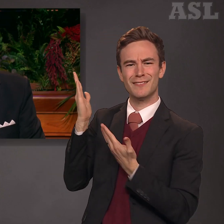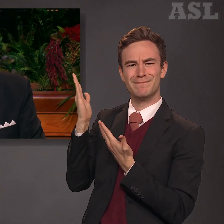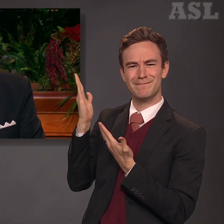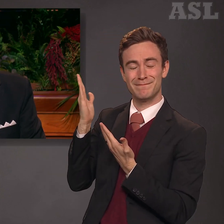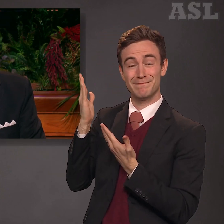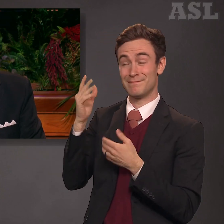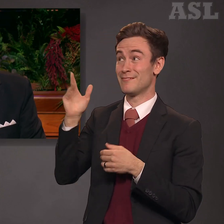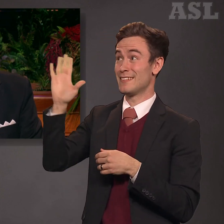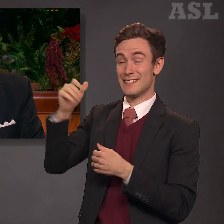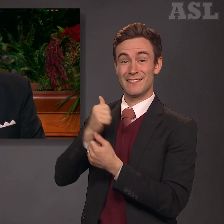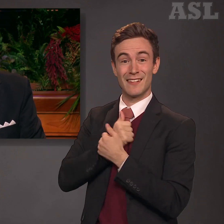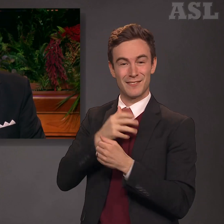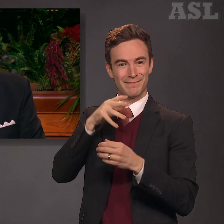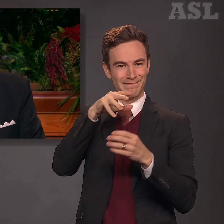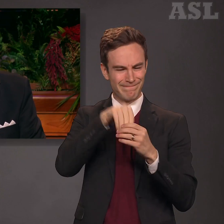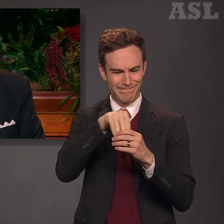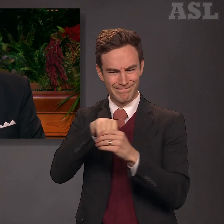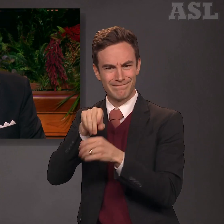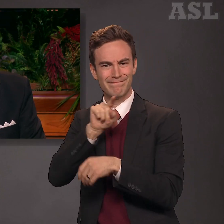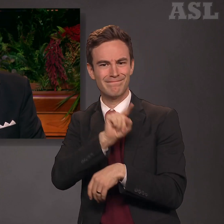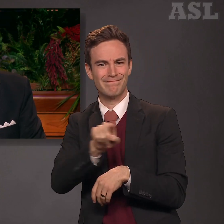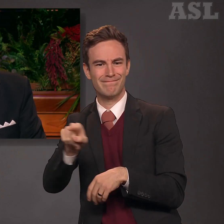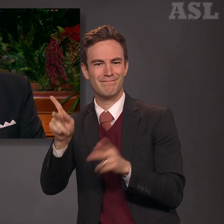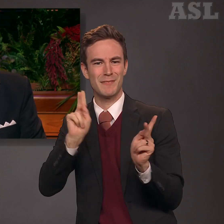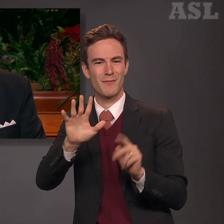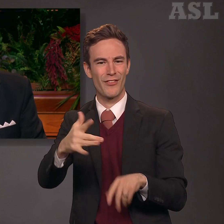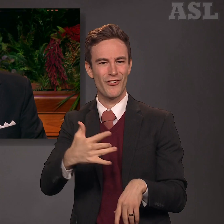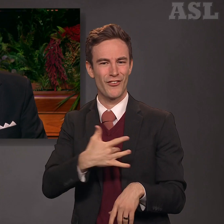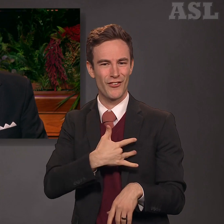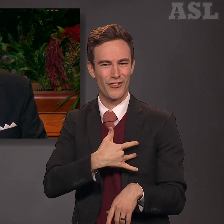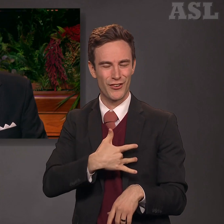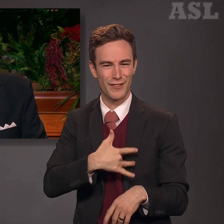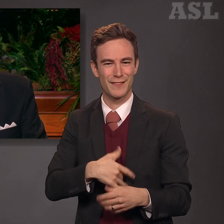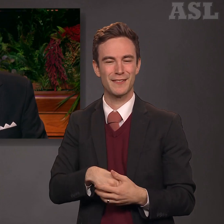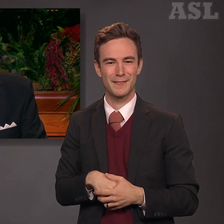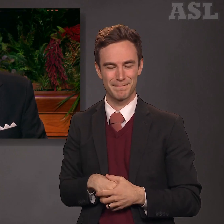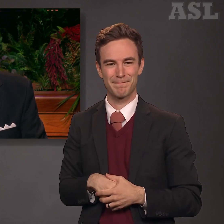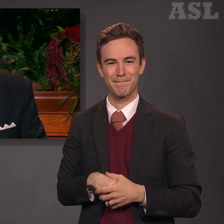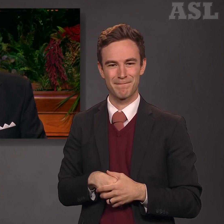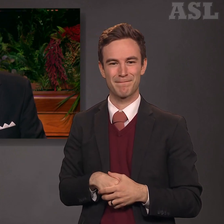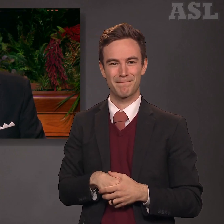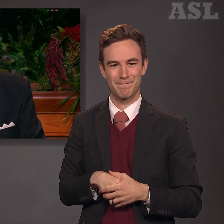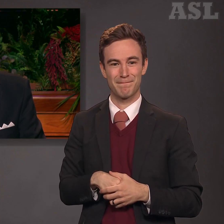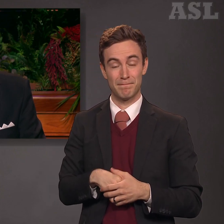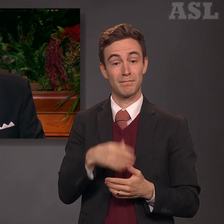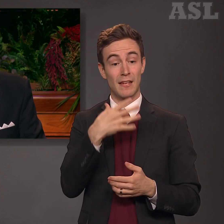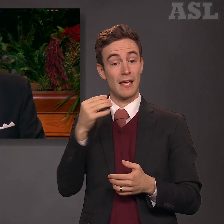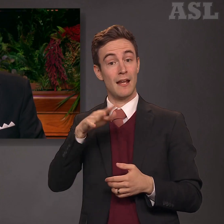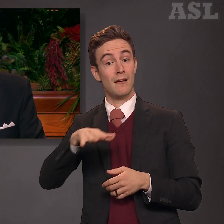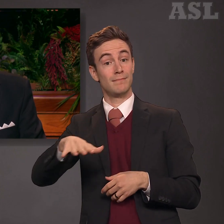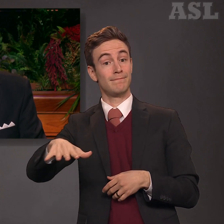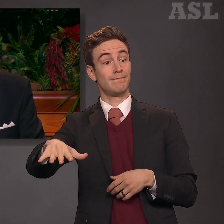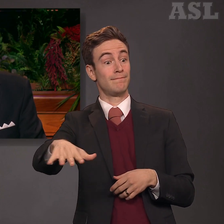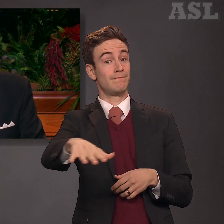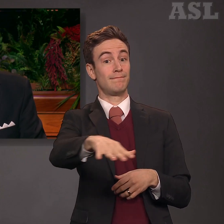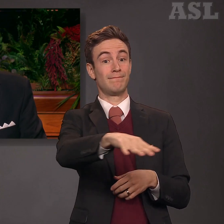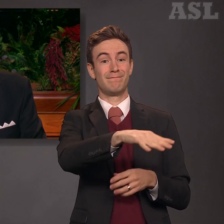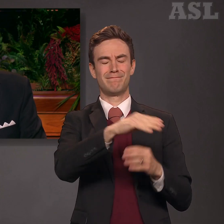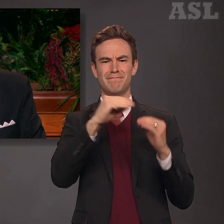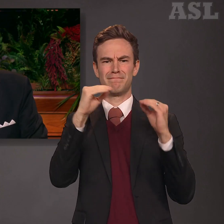of the love of God which did dwell in the hearts of the people. And there